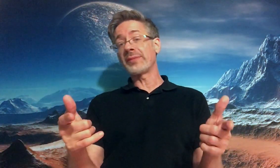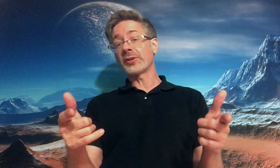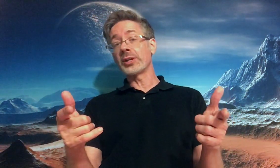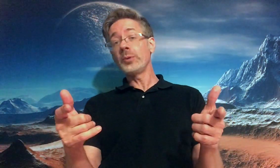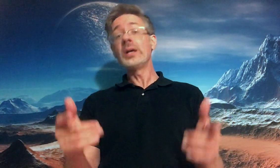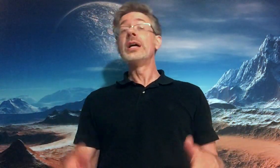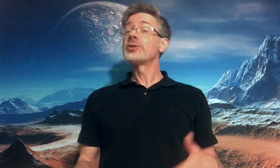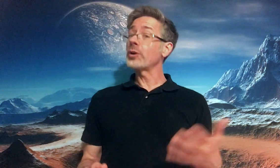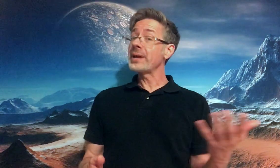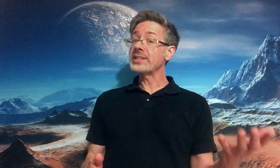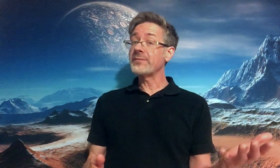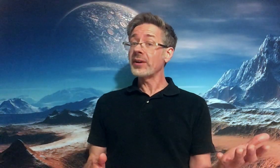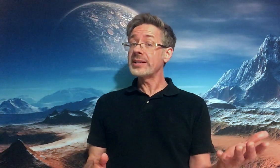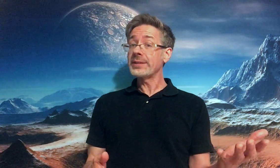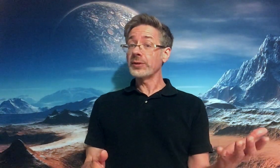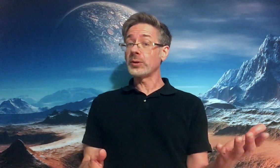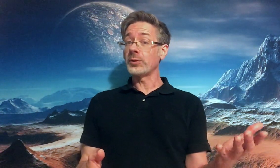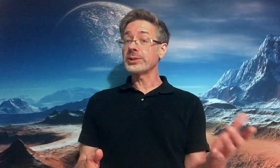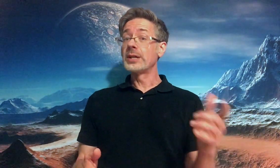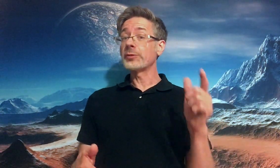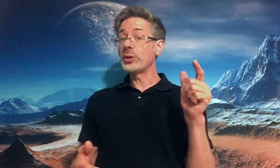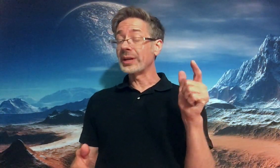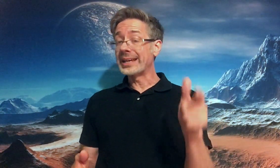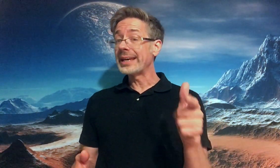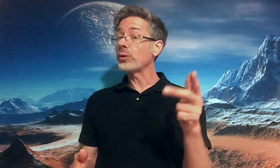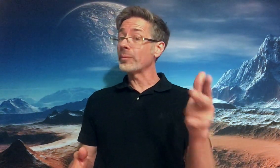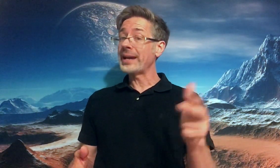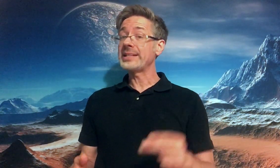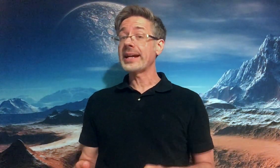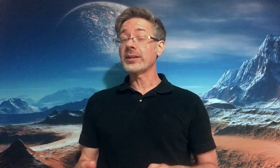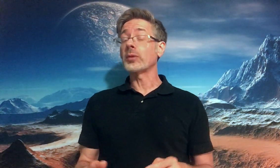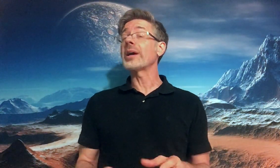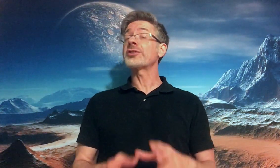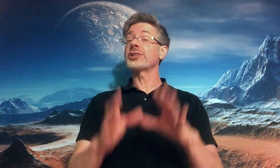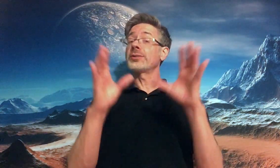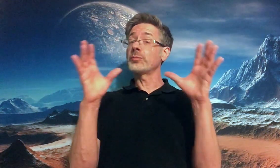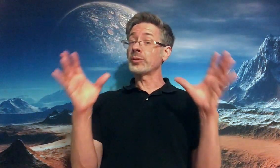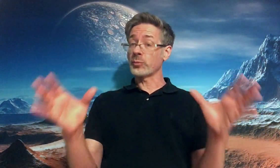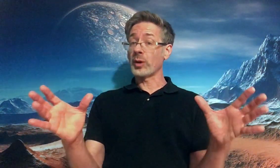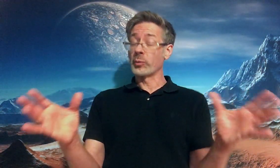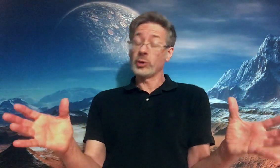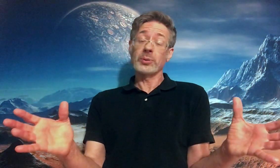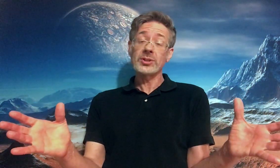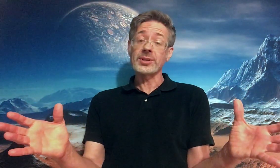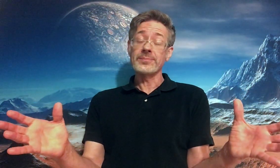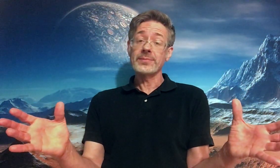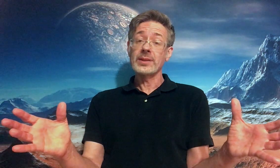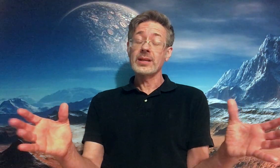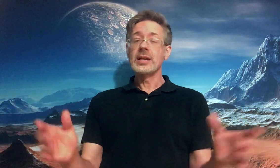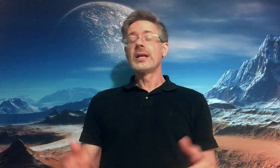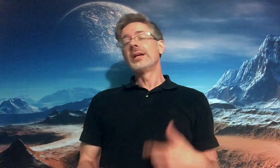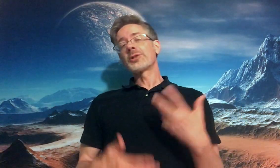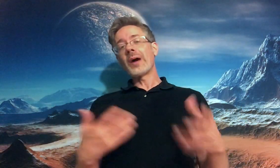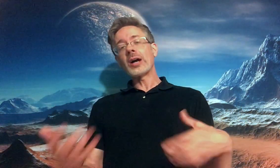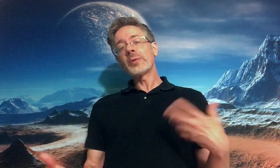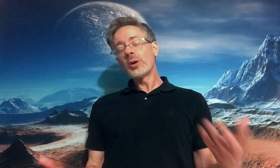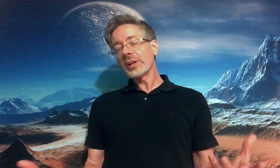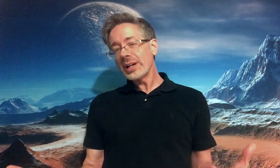for you. So it makes it very difficult for you to get or maintain an erection with a real person. So how do we overcome